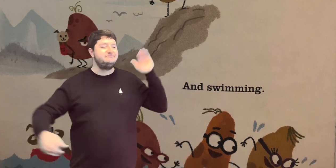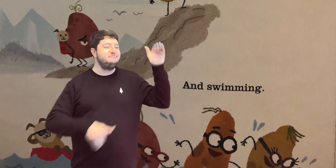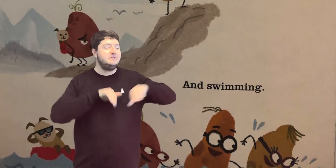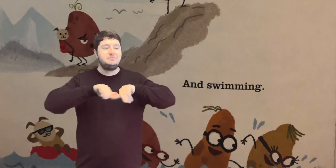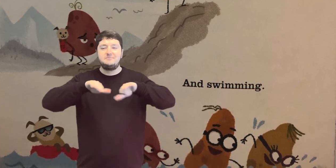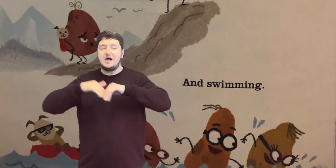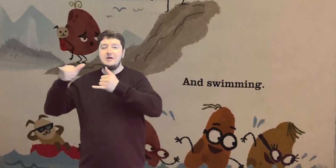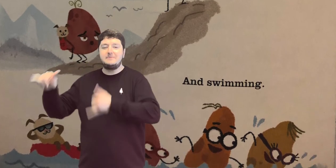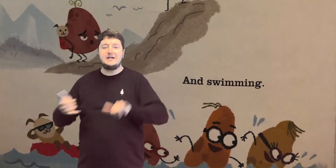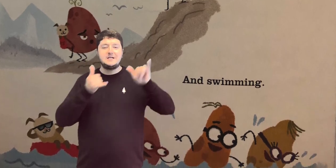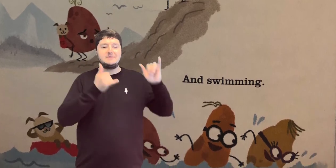And swimming